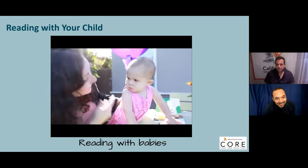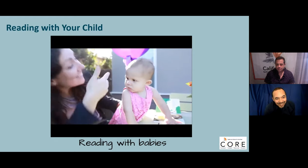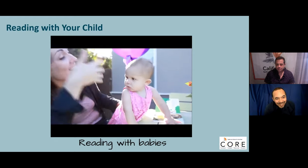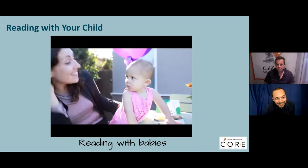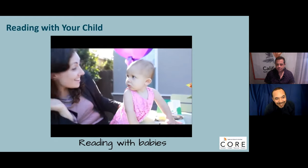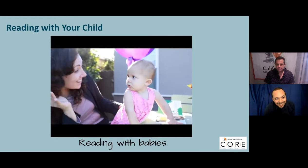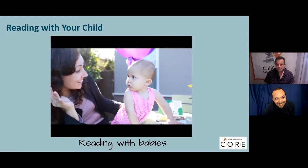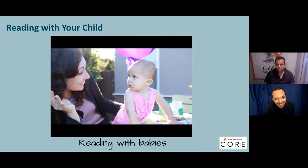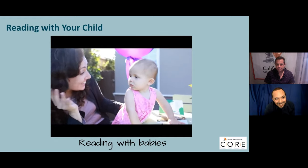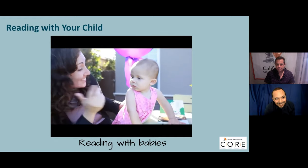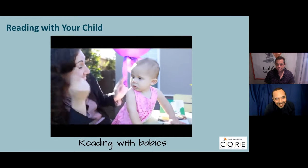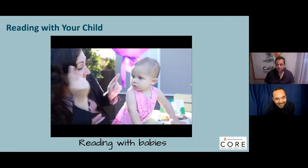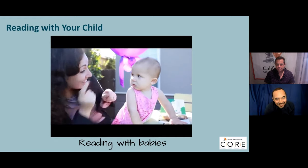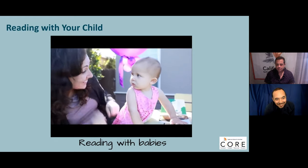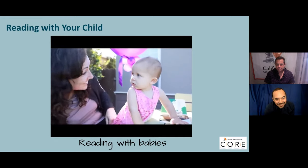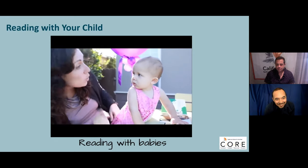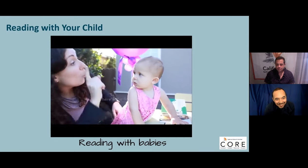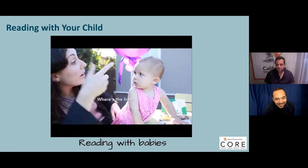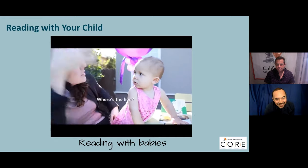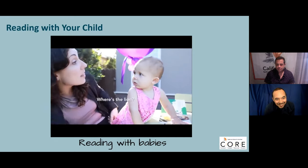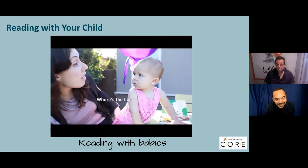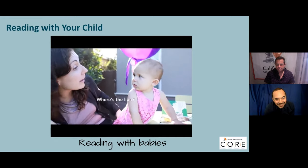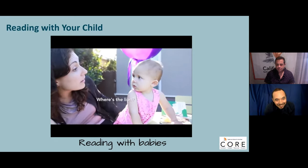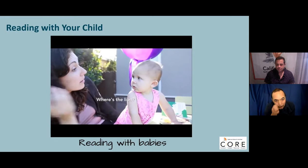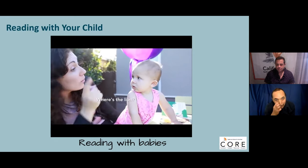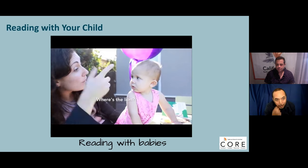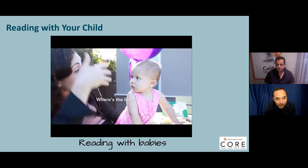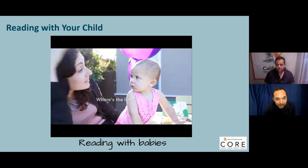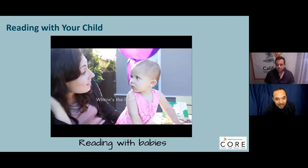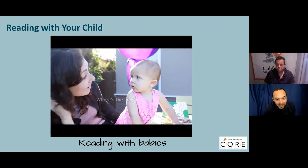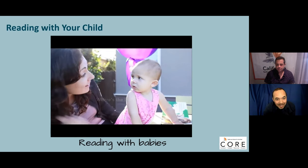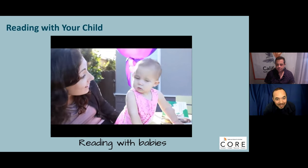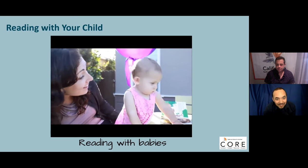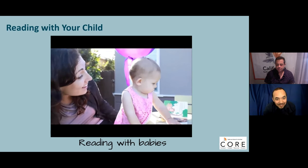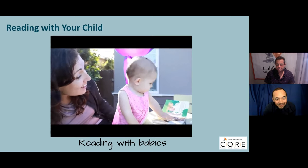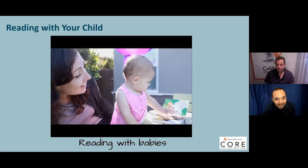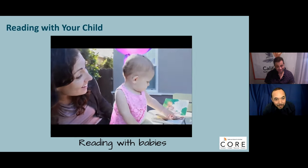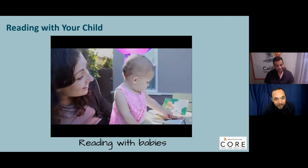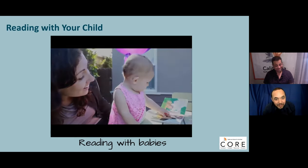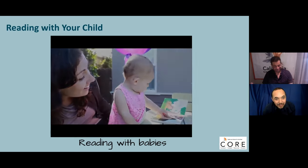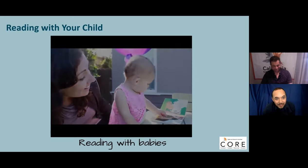Right, that's right. It's a lion. That's right. Where's the lion?